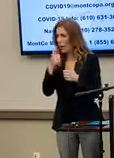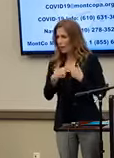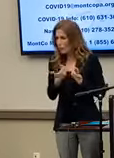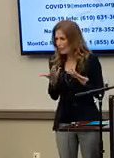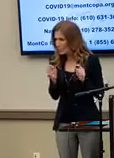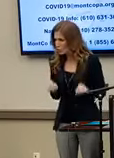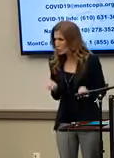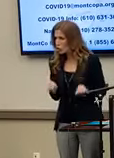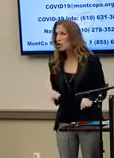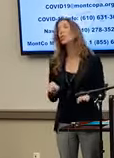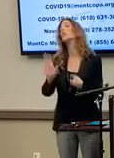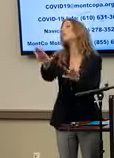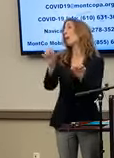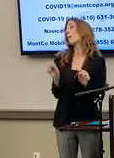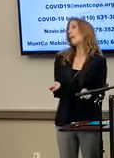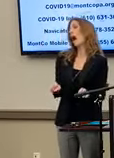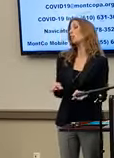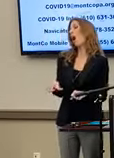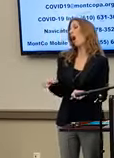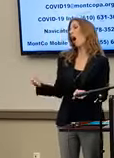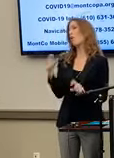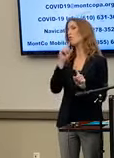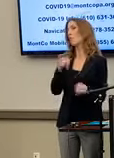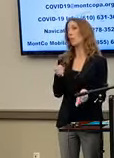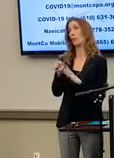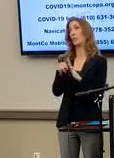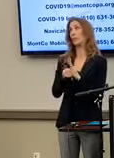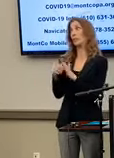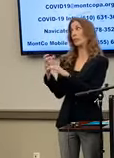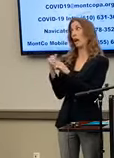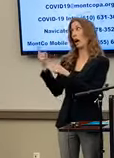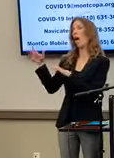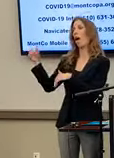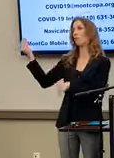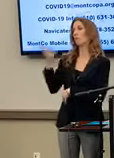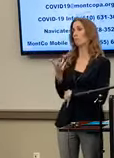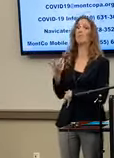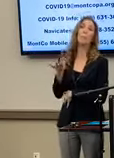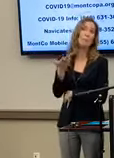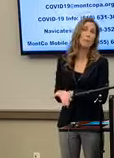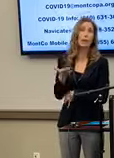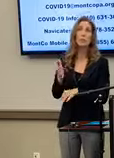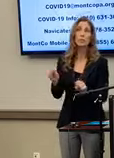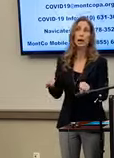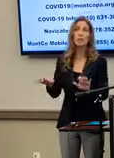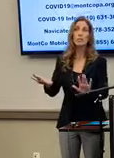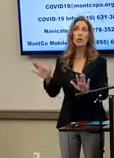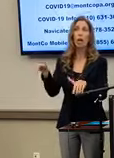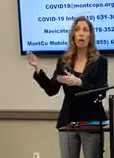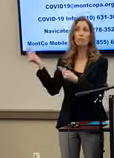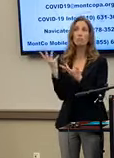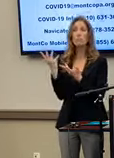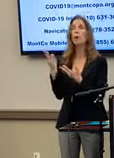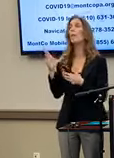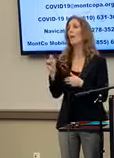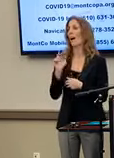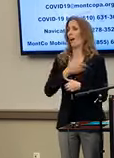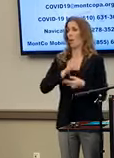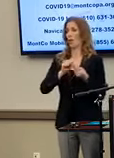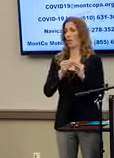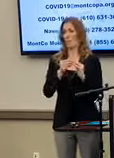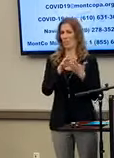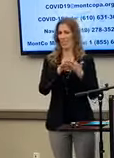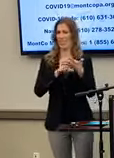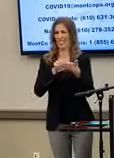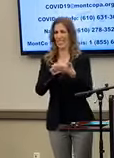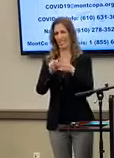there have been some other reports the state has received that haven't quite filtered down to us yet. But our number's pretty